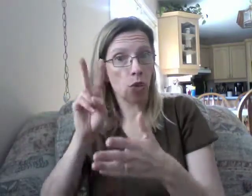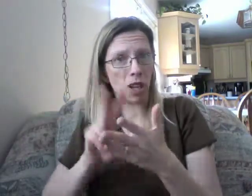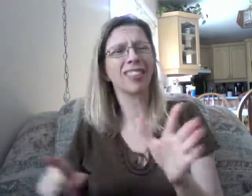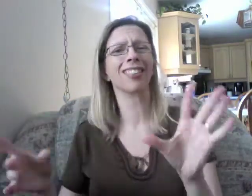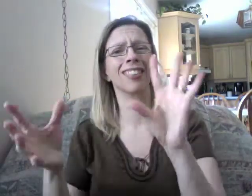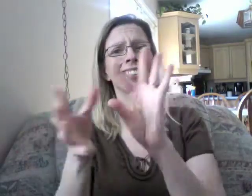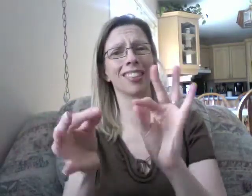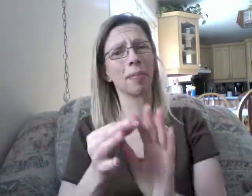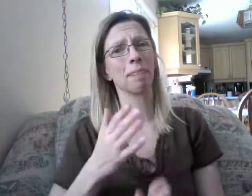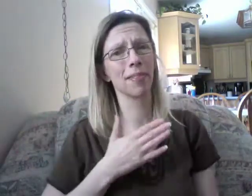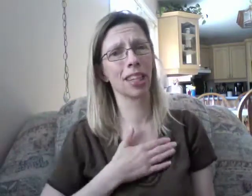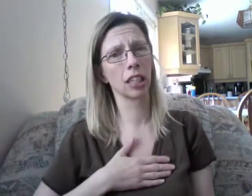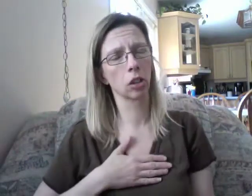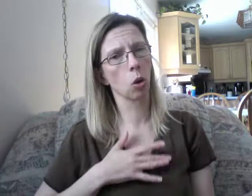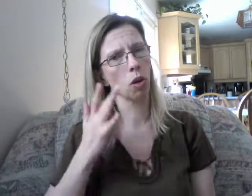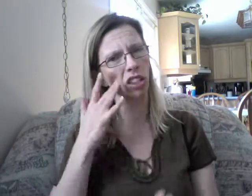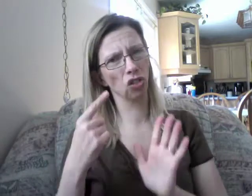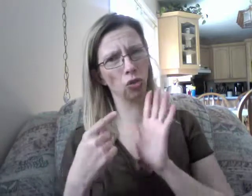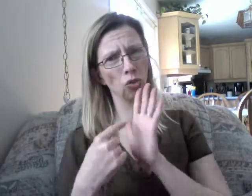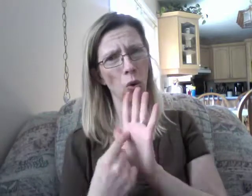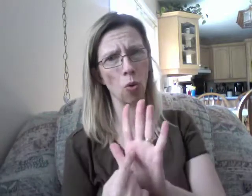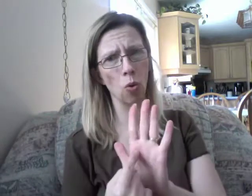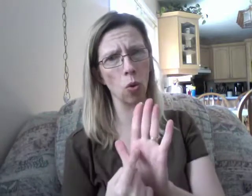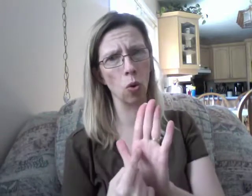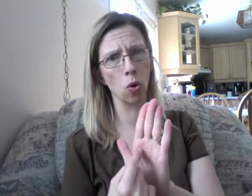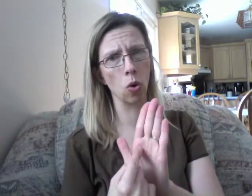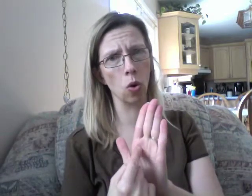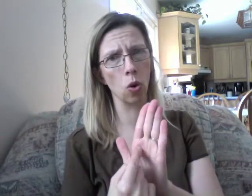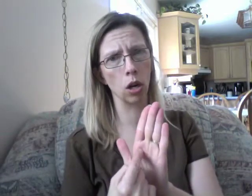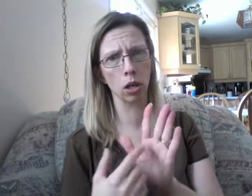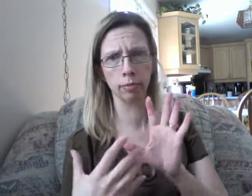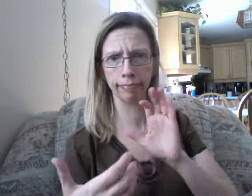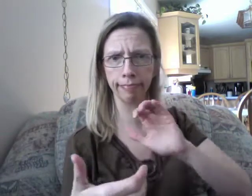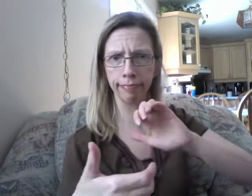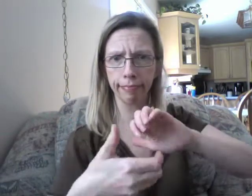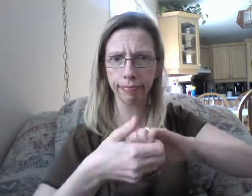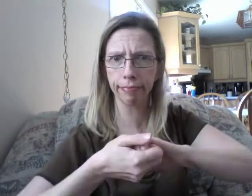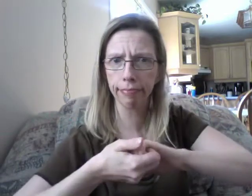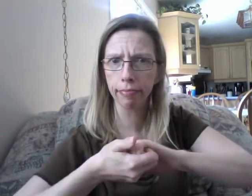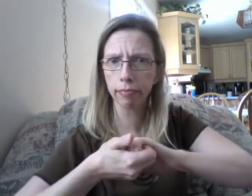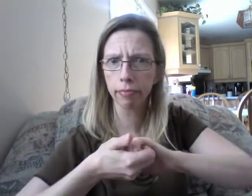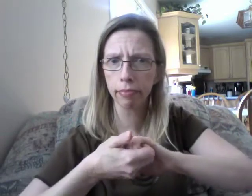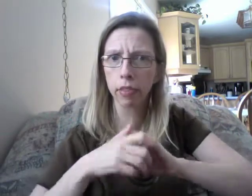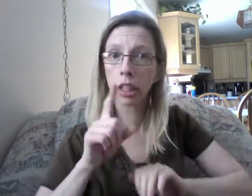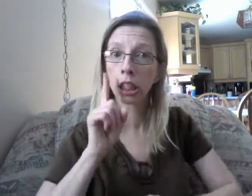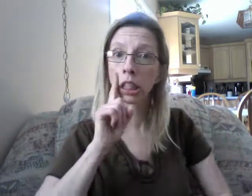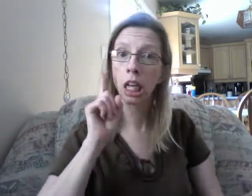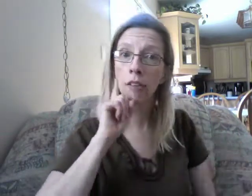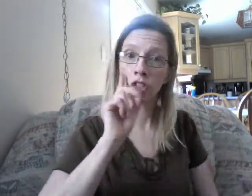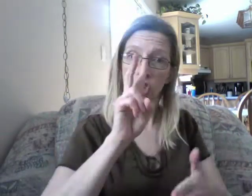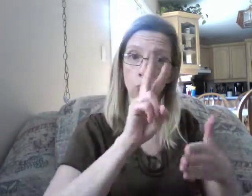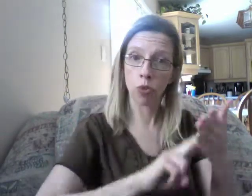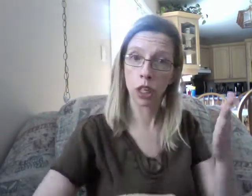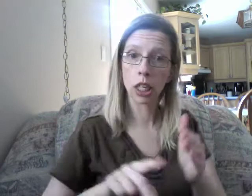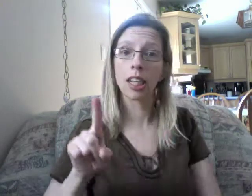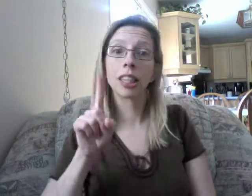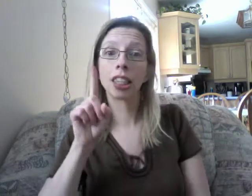handle my phone. Aw, I see a little cat. Looks like children's museum. Yes? What?